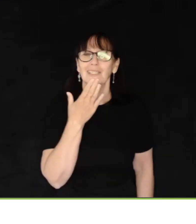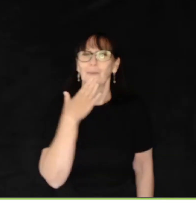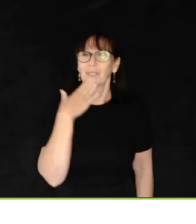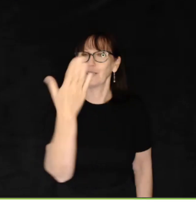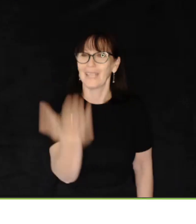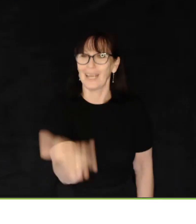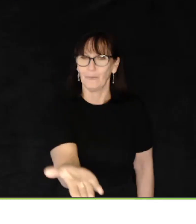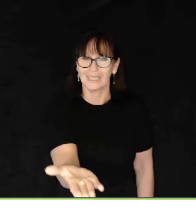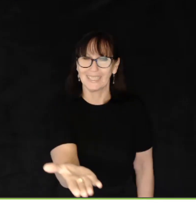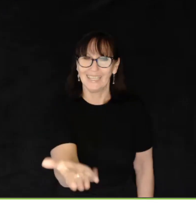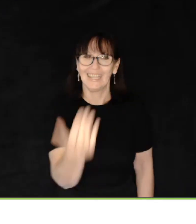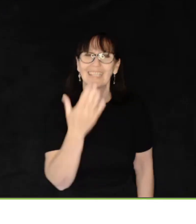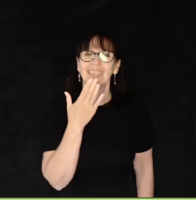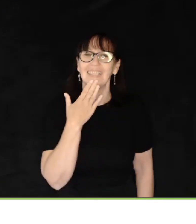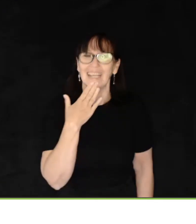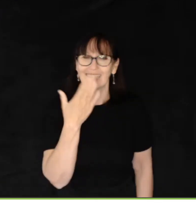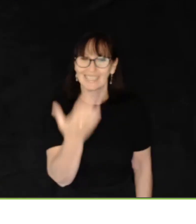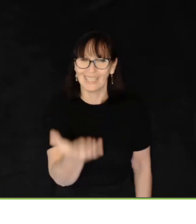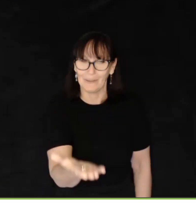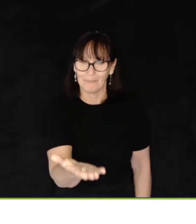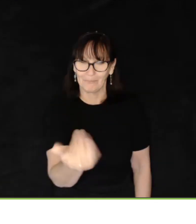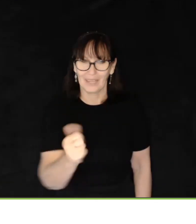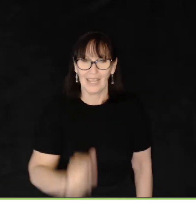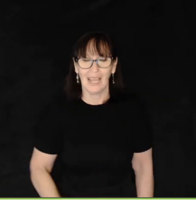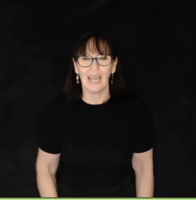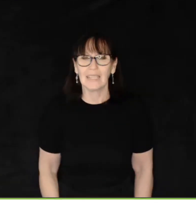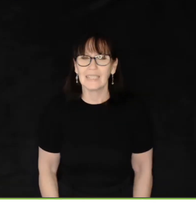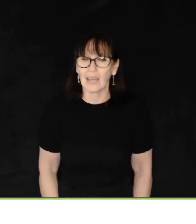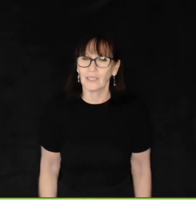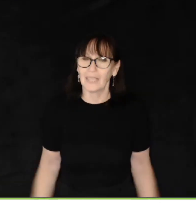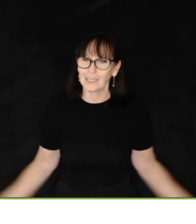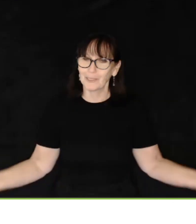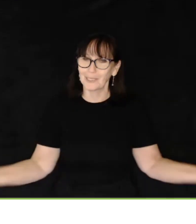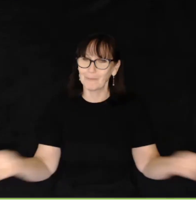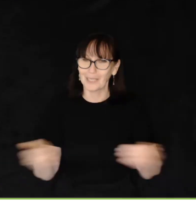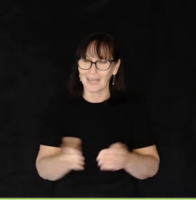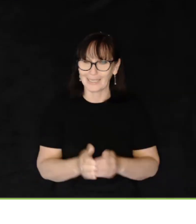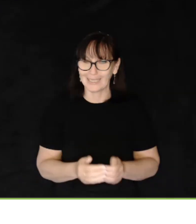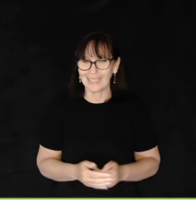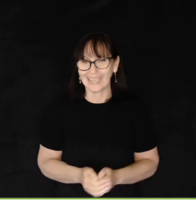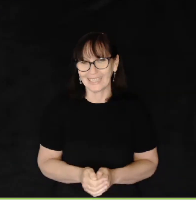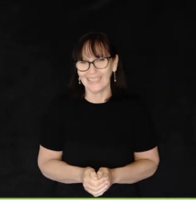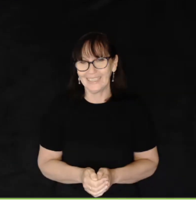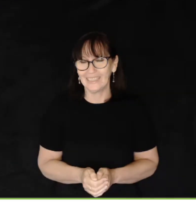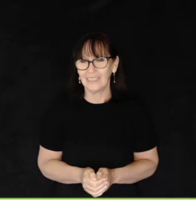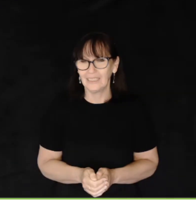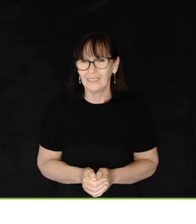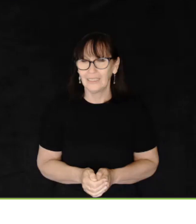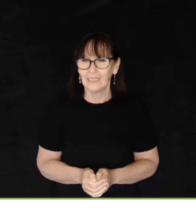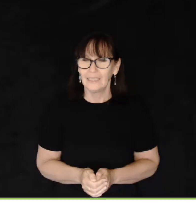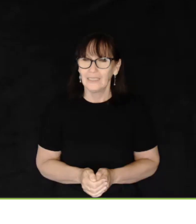thanks so it goes outwards. Thanks. Now, let's put some signs together.